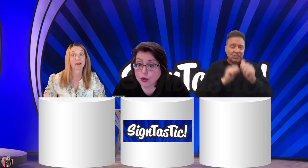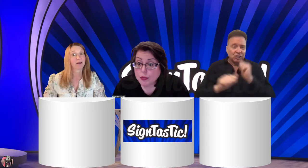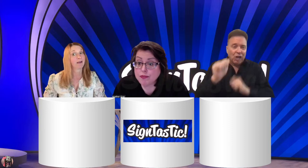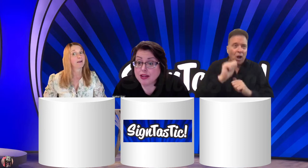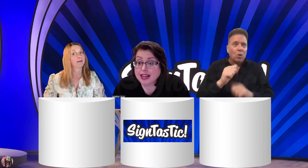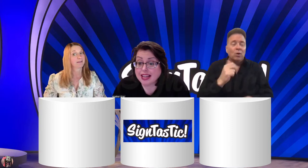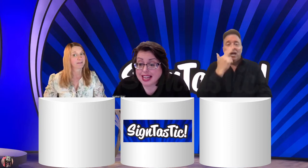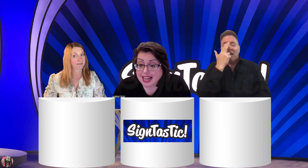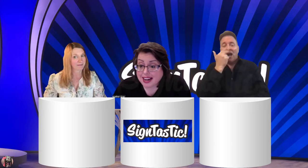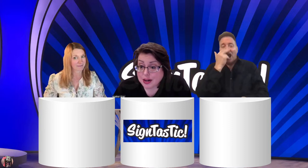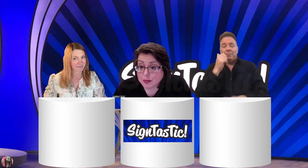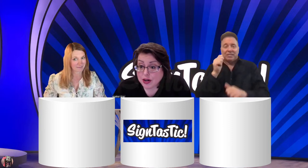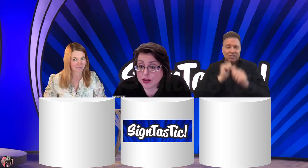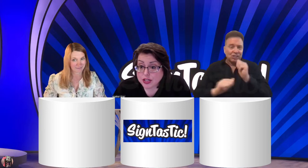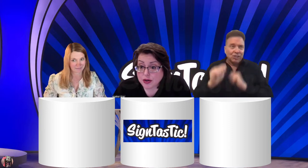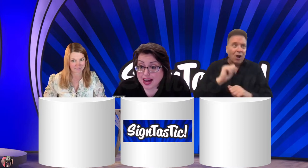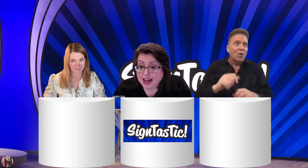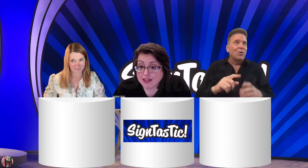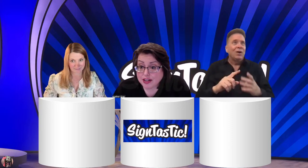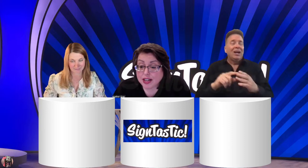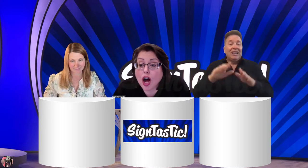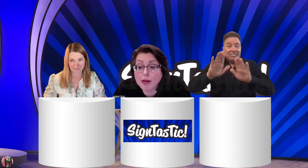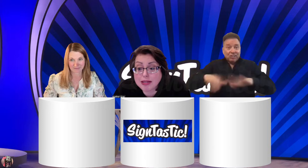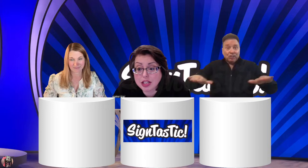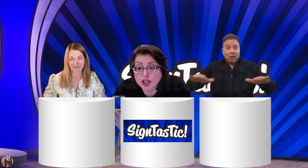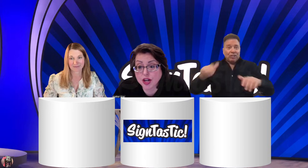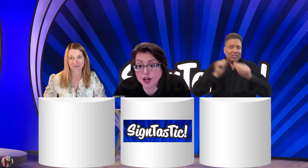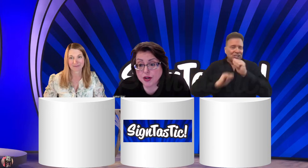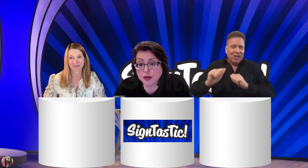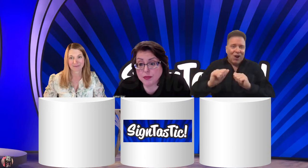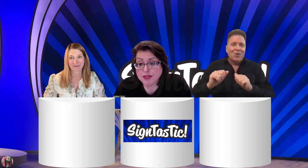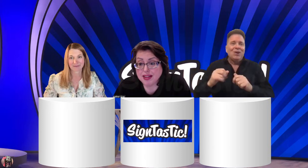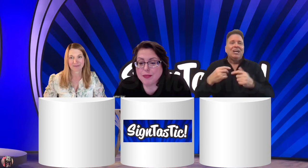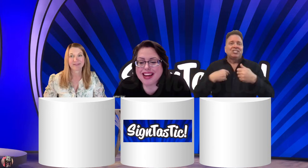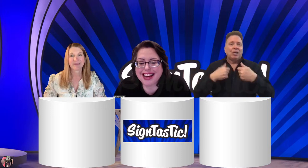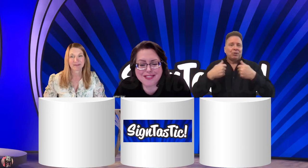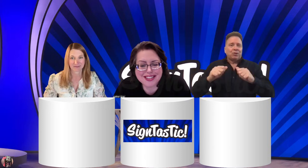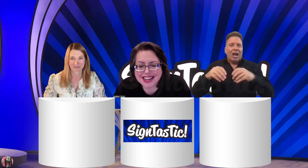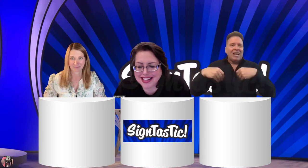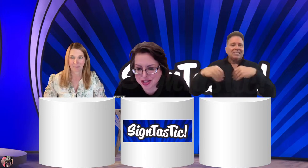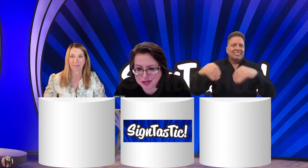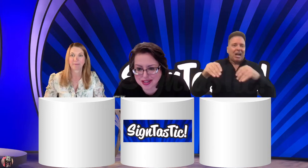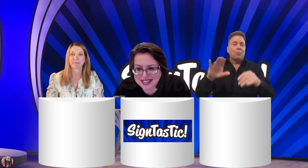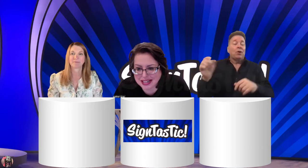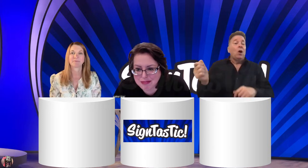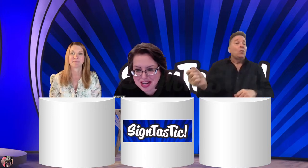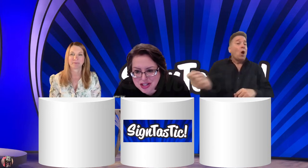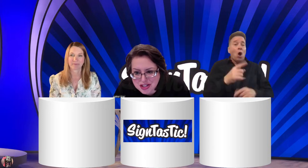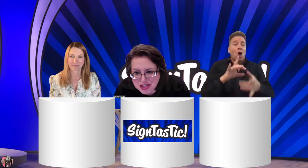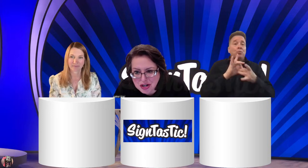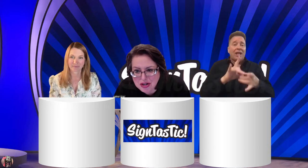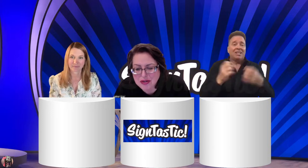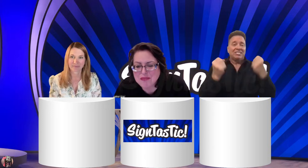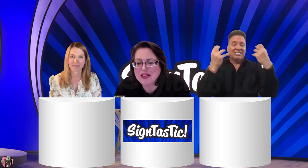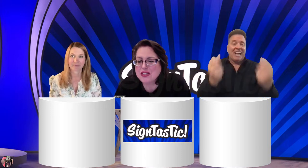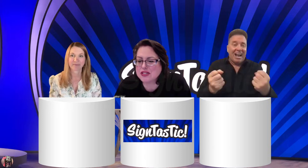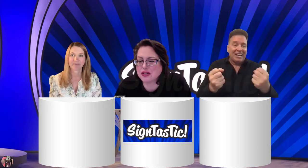So, we also have a comedy show. We have a children's animation show. So,